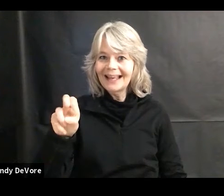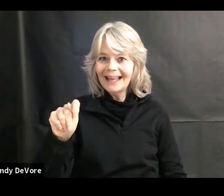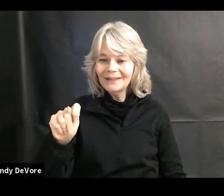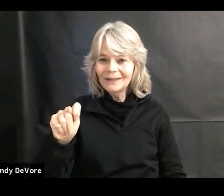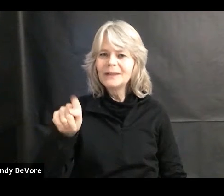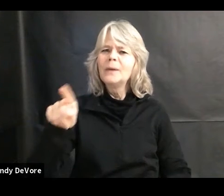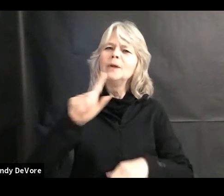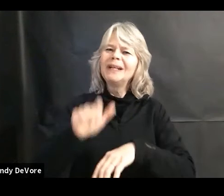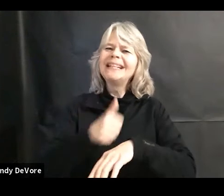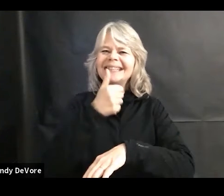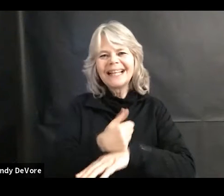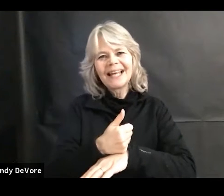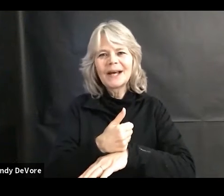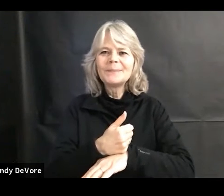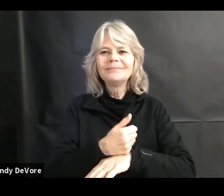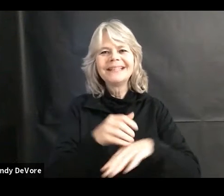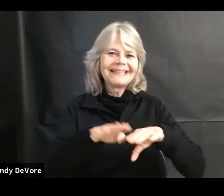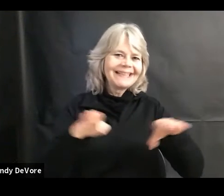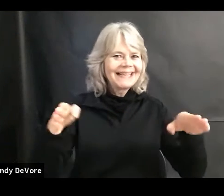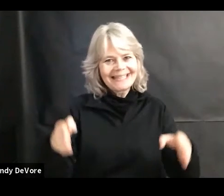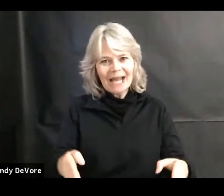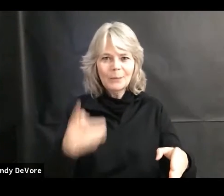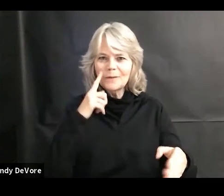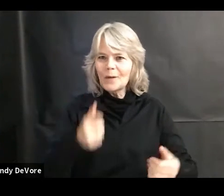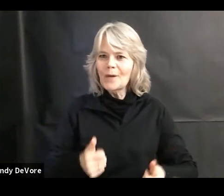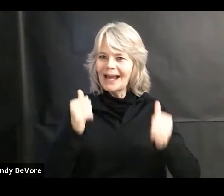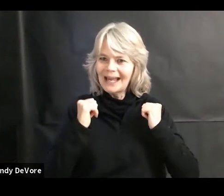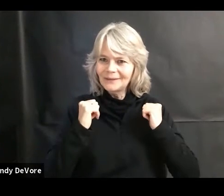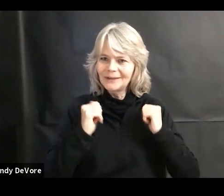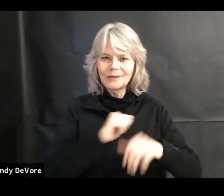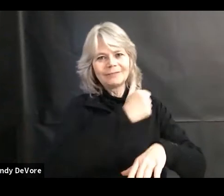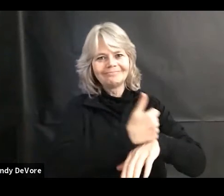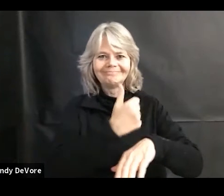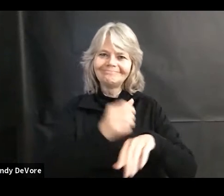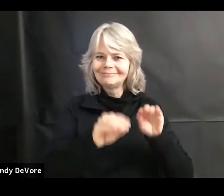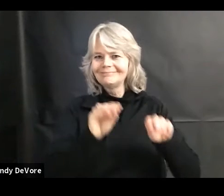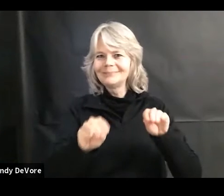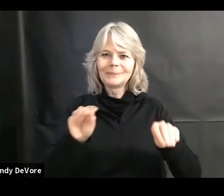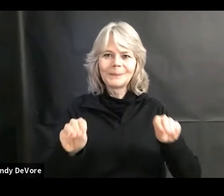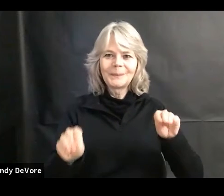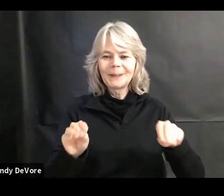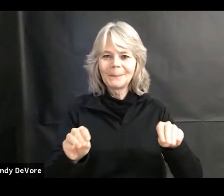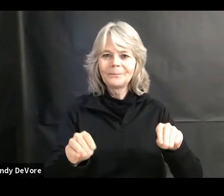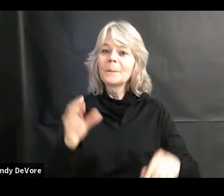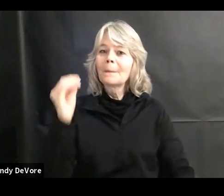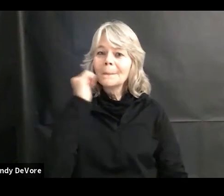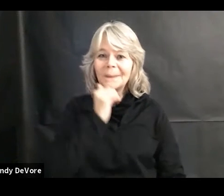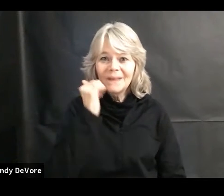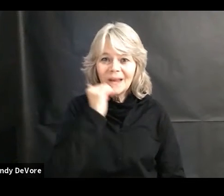Advent station on your table. And every day, do a little